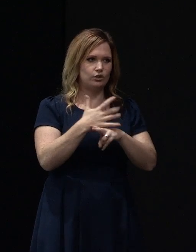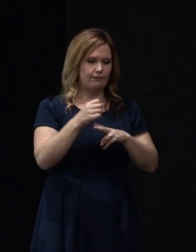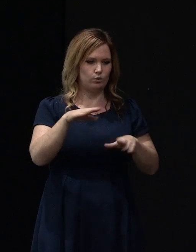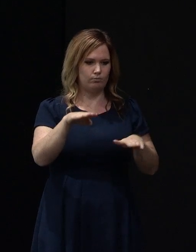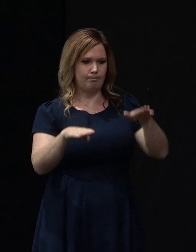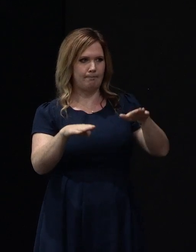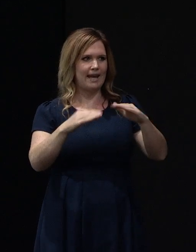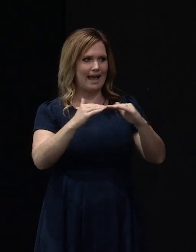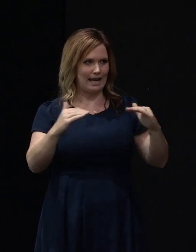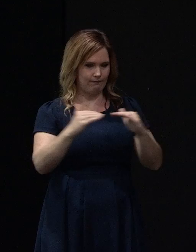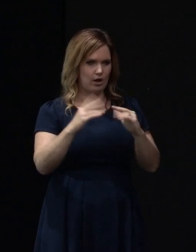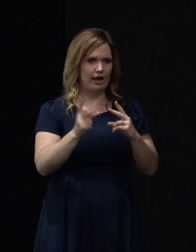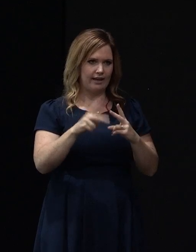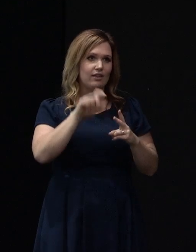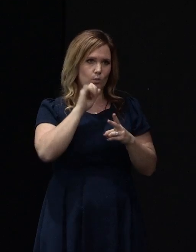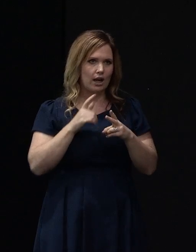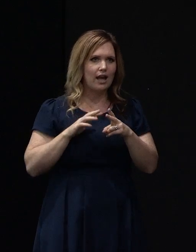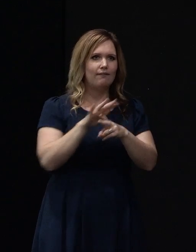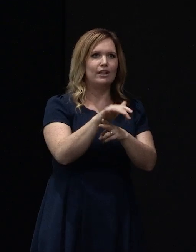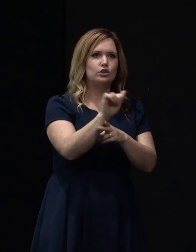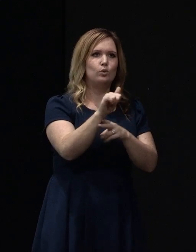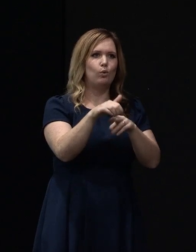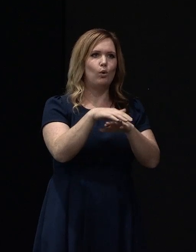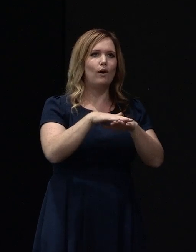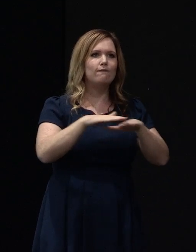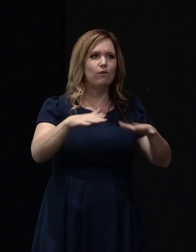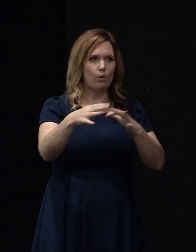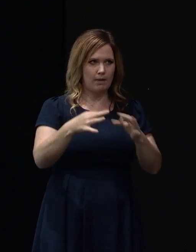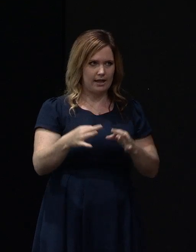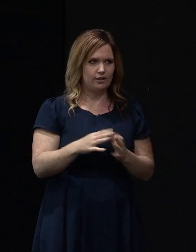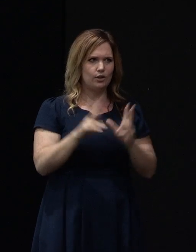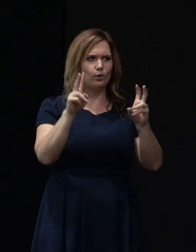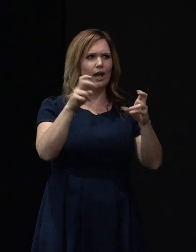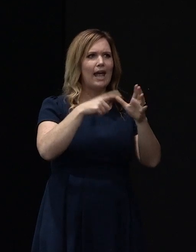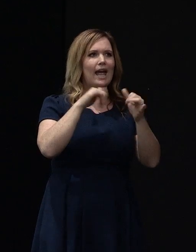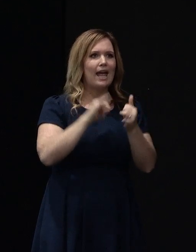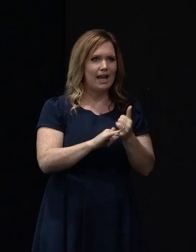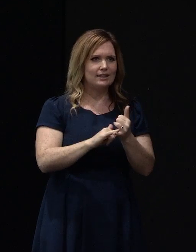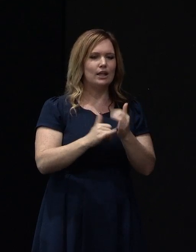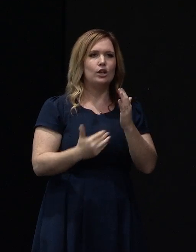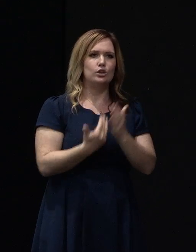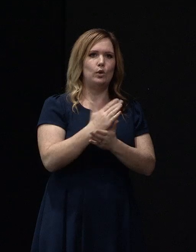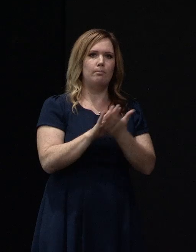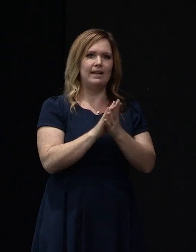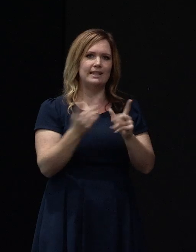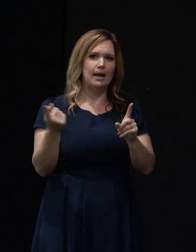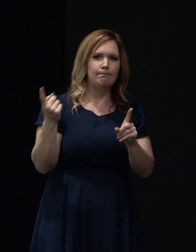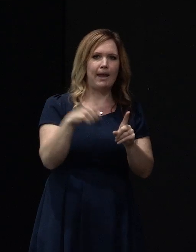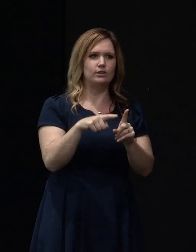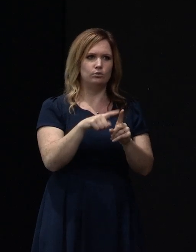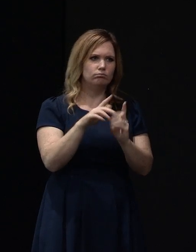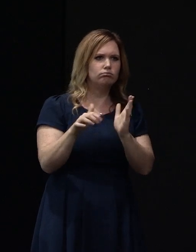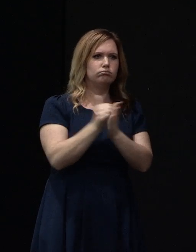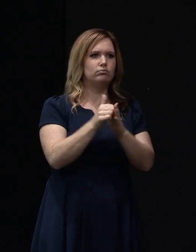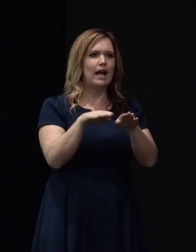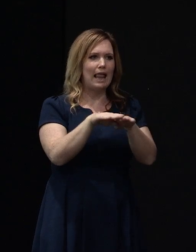also reflects right through your floor plane. So as new is bringing that floor back to a workable floor level.